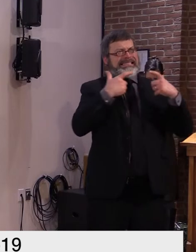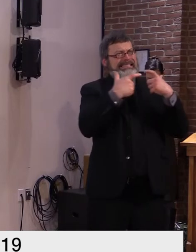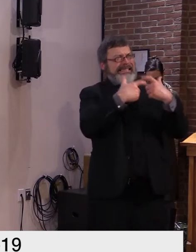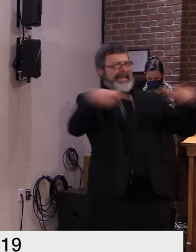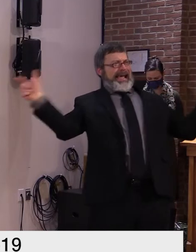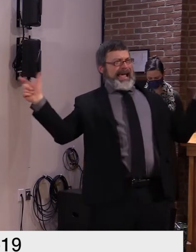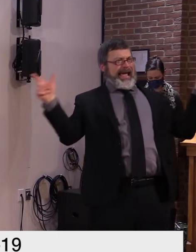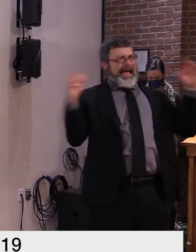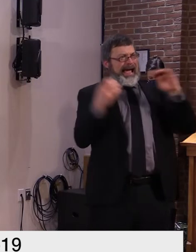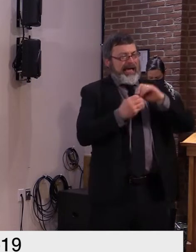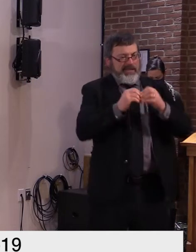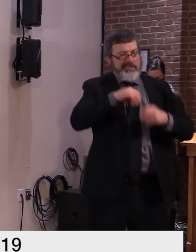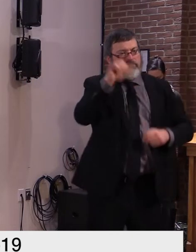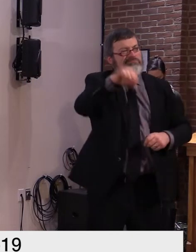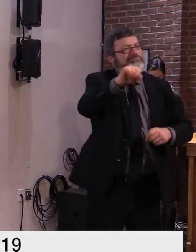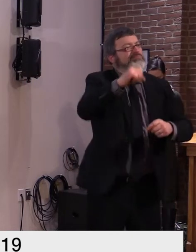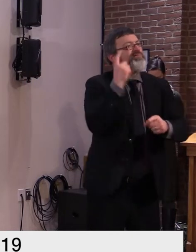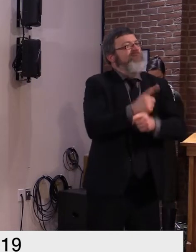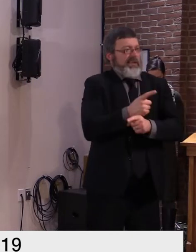easily take place